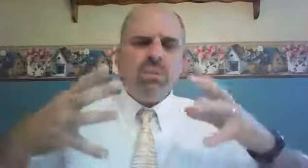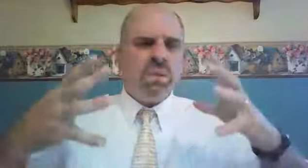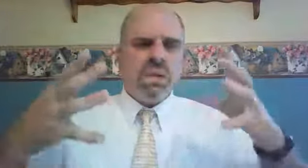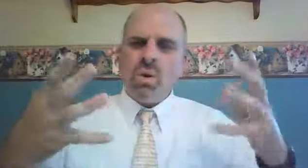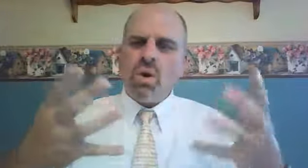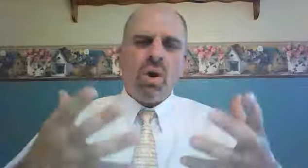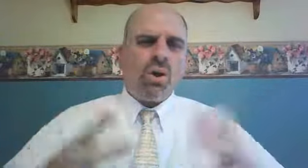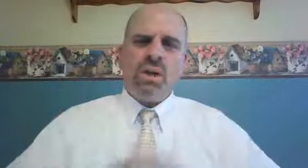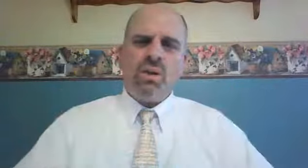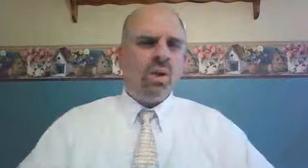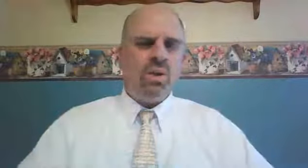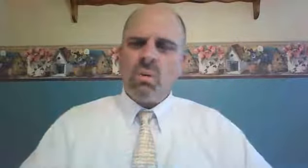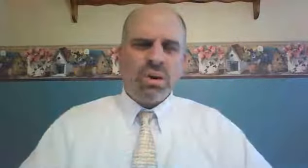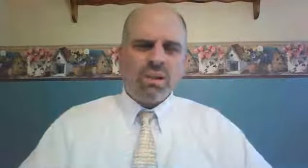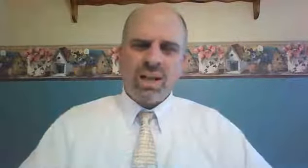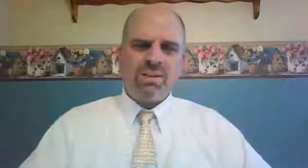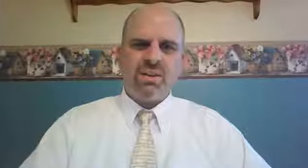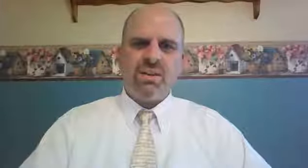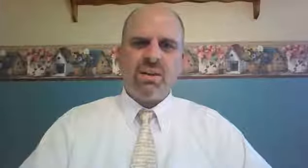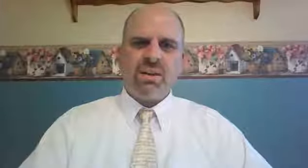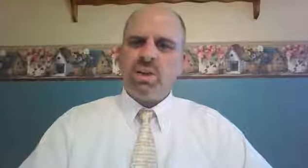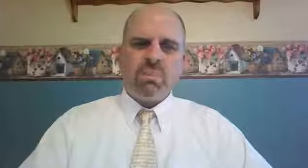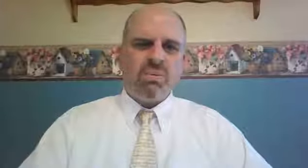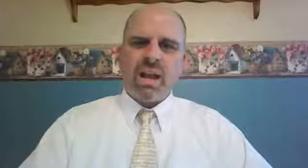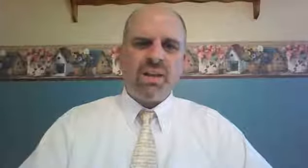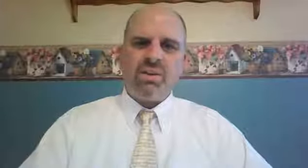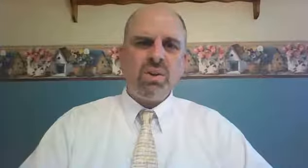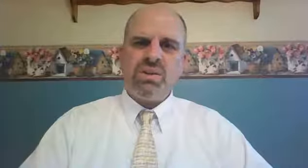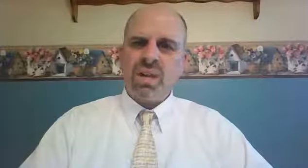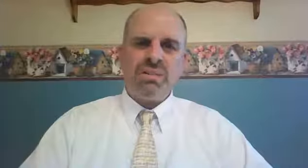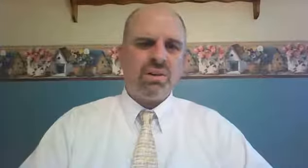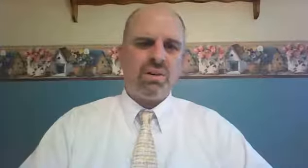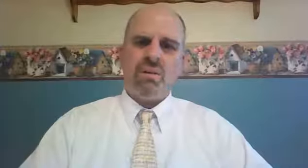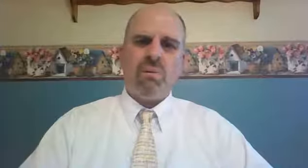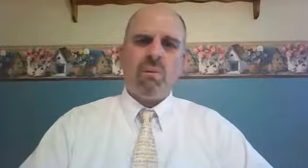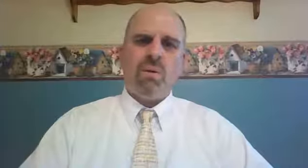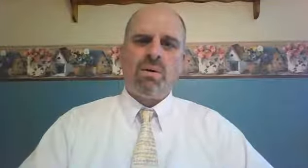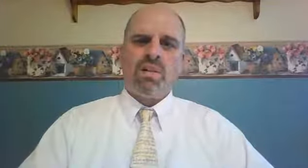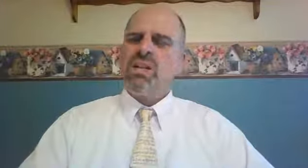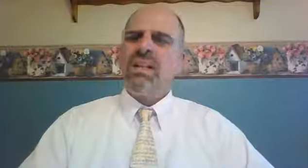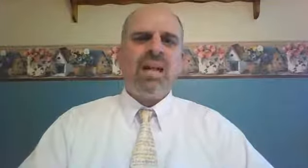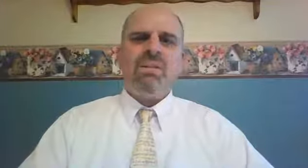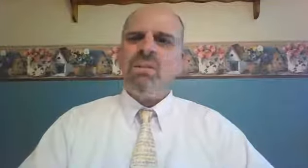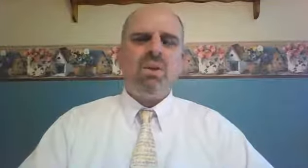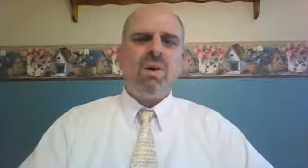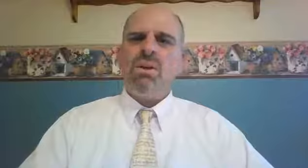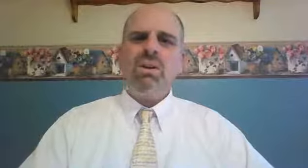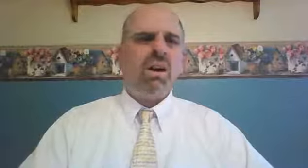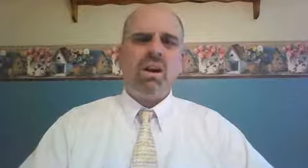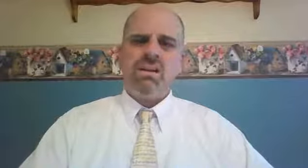to be your all in all? Your protector, your provider, your savior? Do you love him with all your heart?